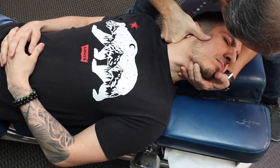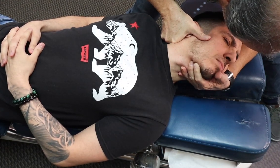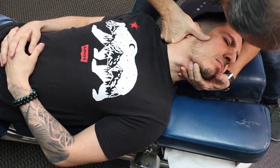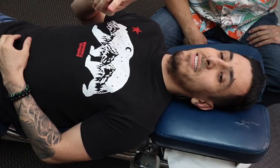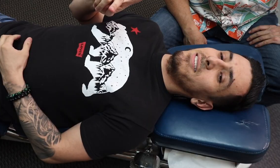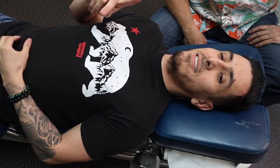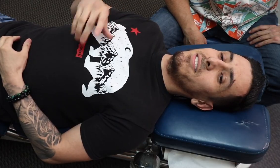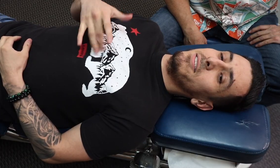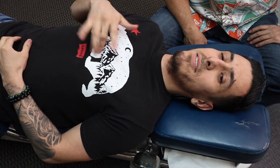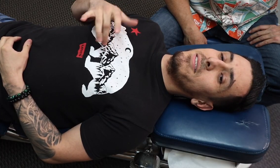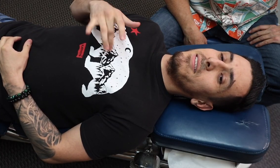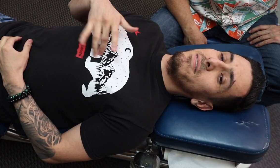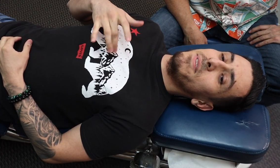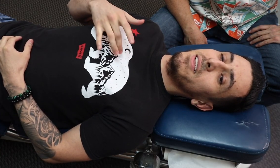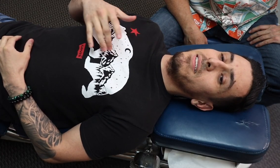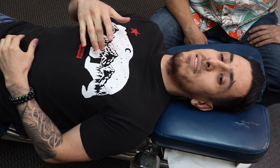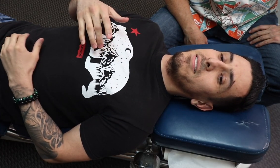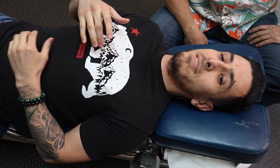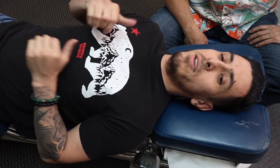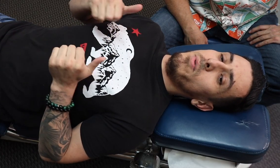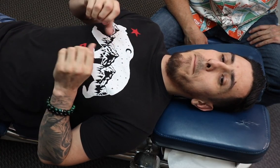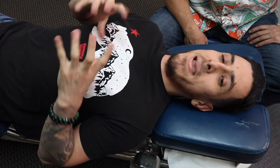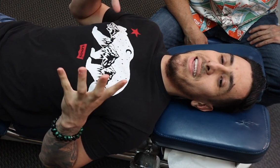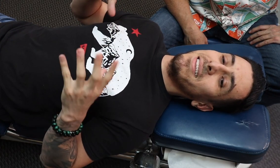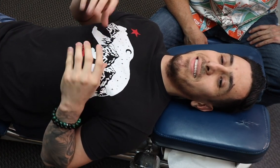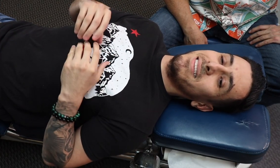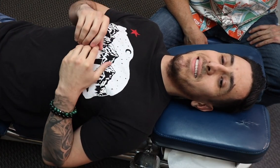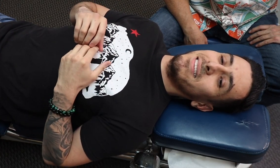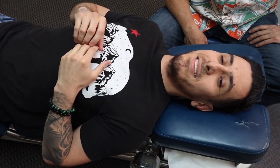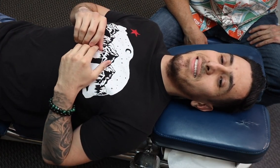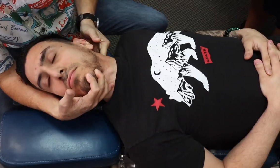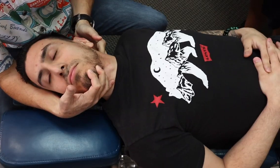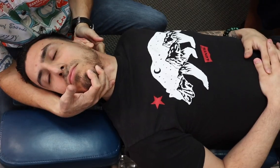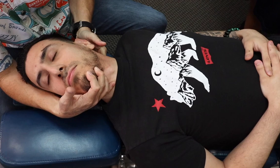How do you feel? Pain. Very painful here.